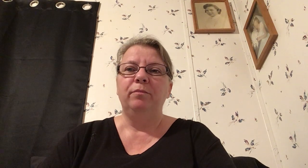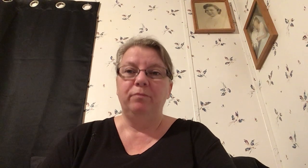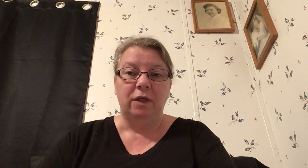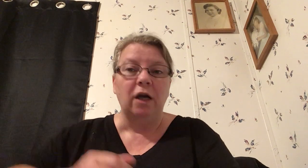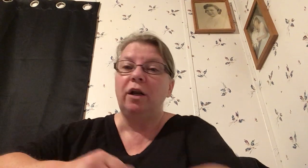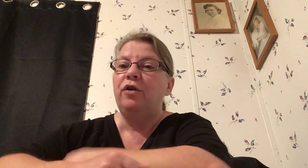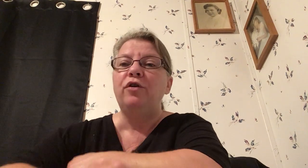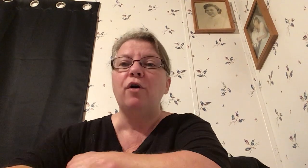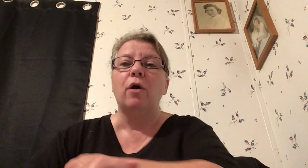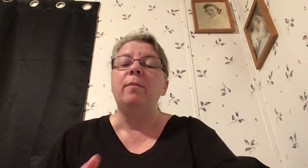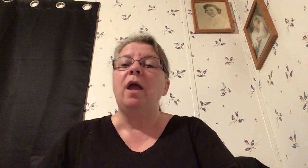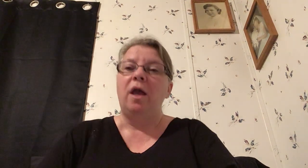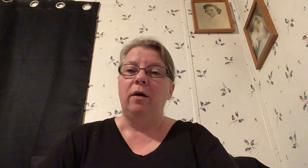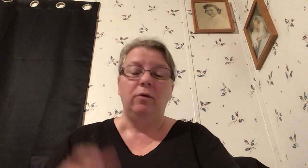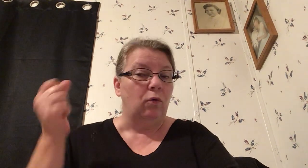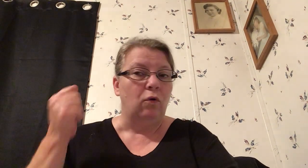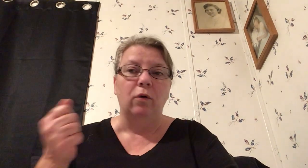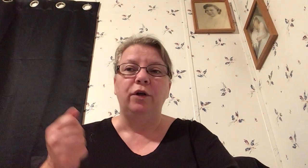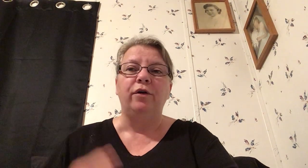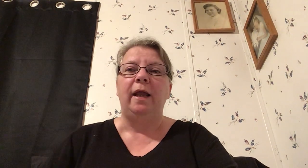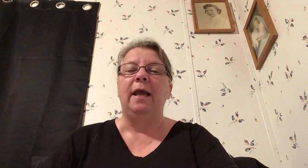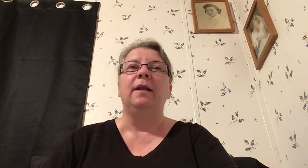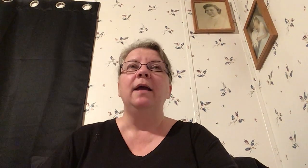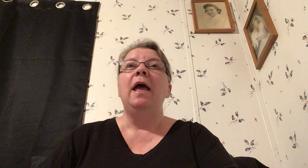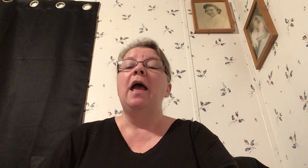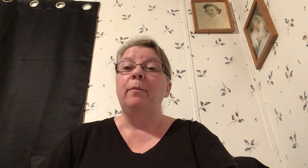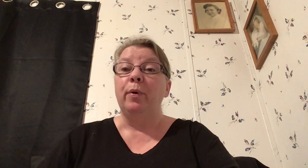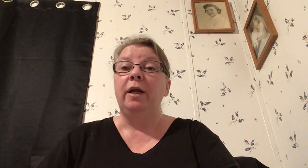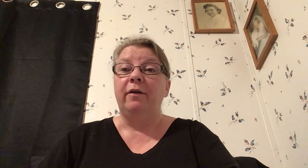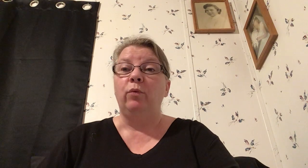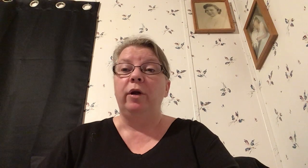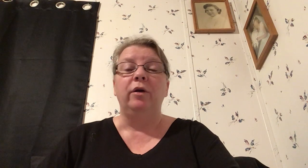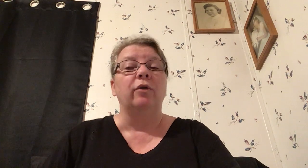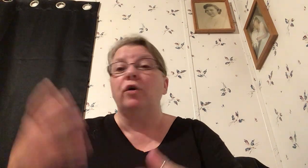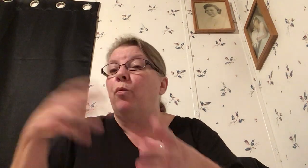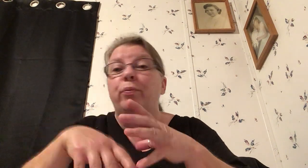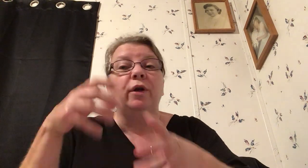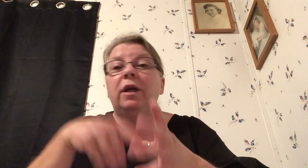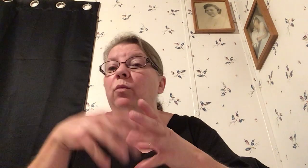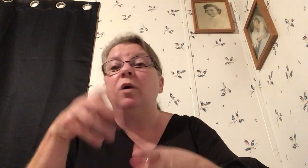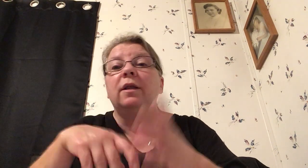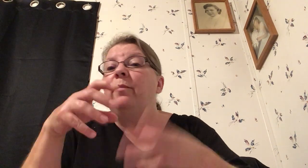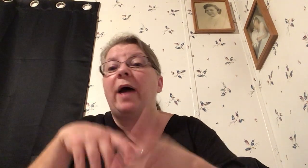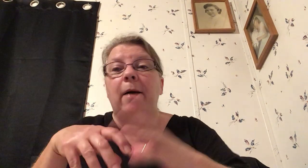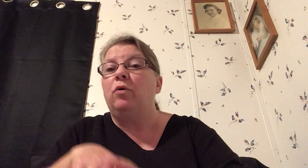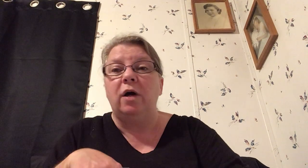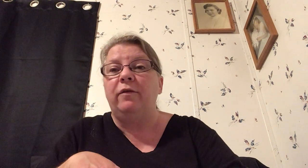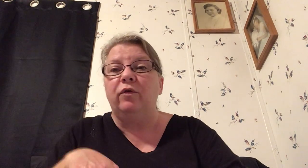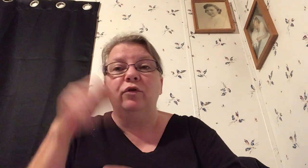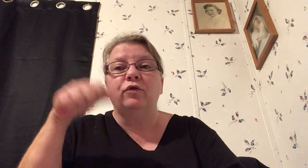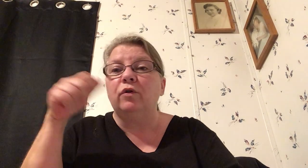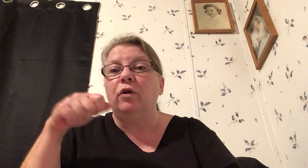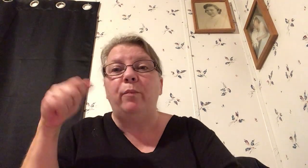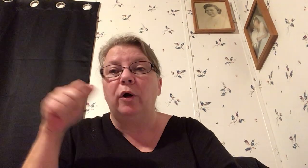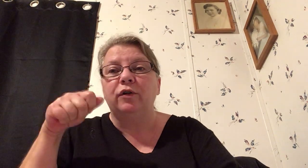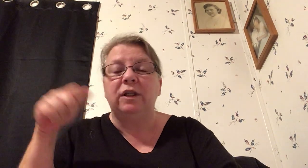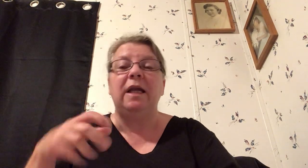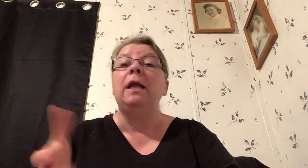tuck it under your arm and or hold in your hand and bring it everywhere you go don't put it in one of the Bible covers or little purse thingy